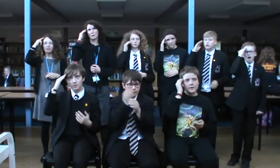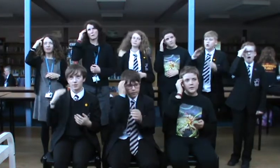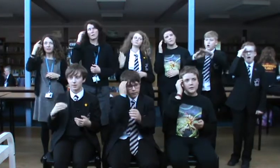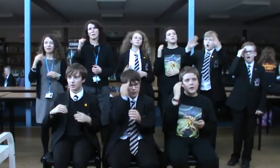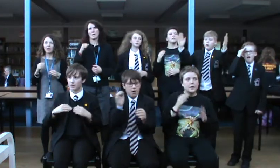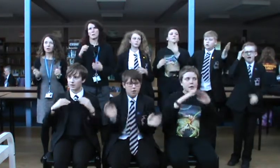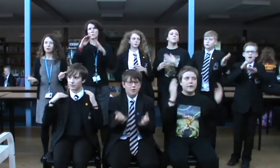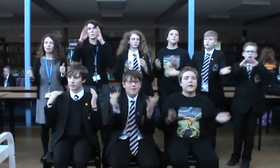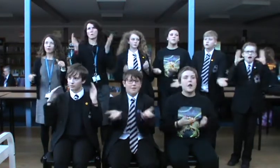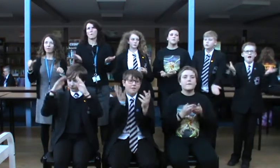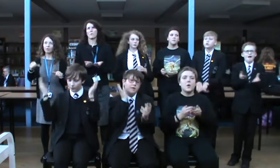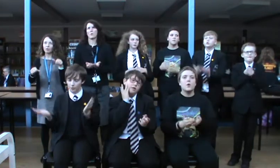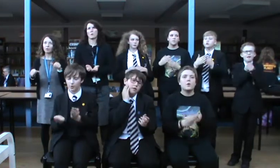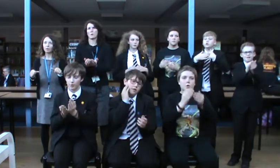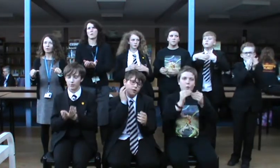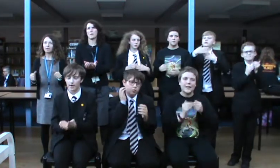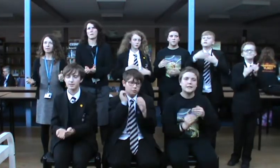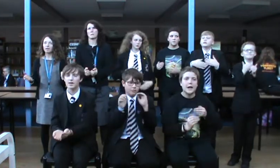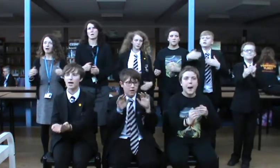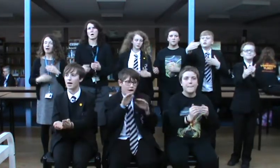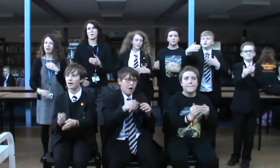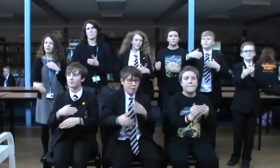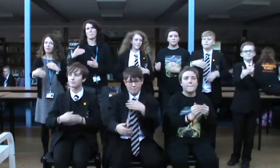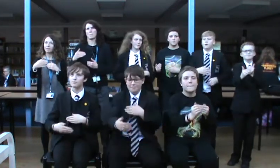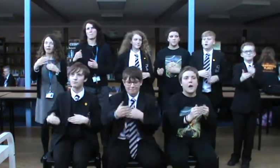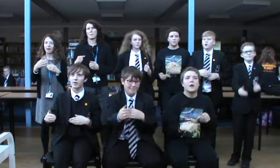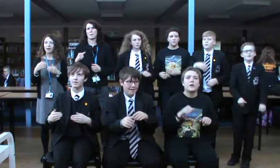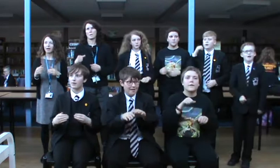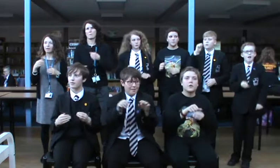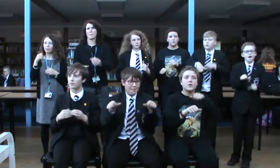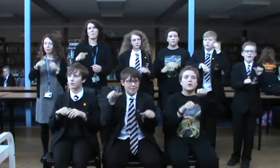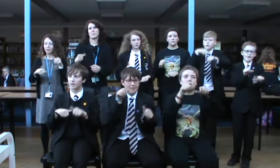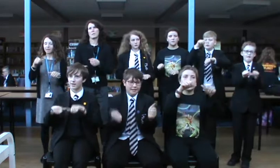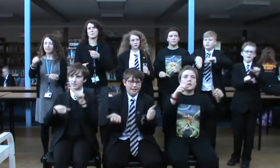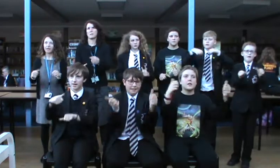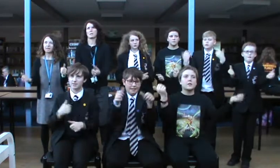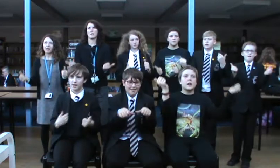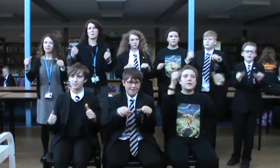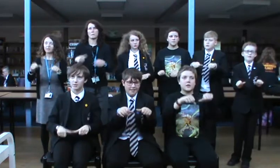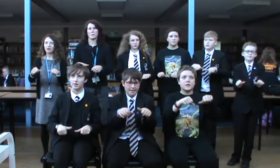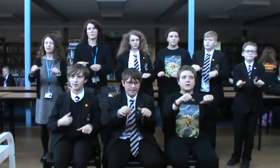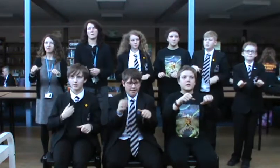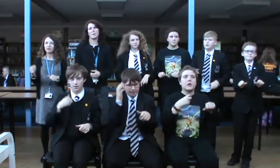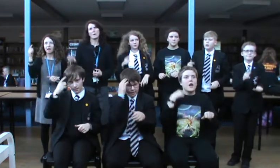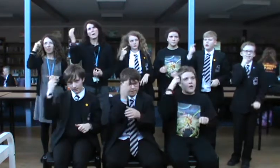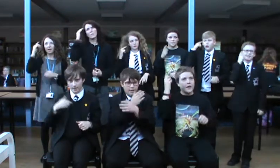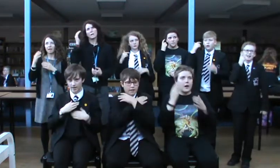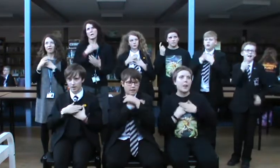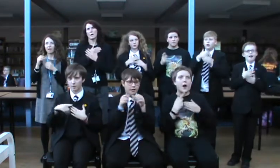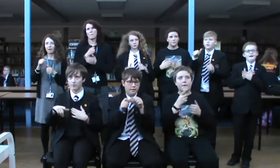I'll give it all for you in time And out of all these things I've done I think I love